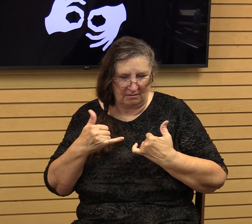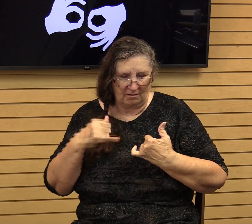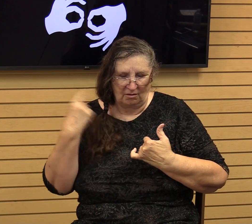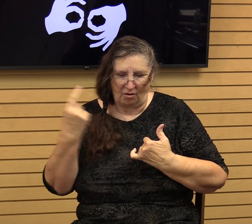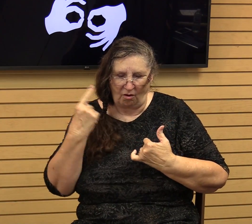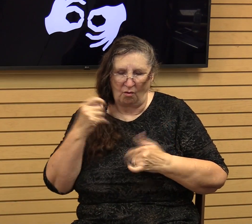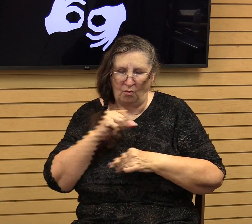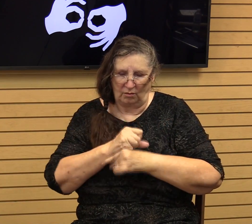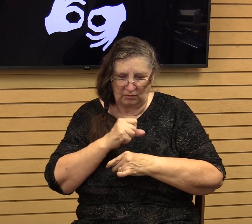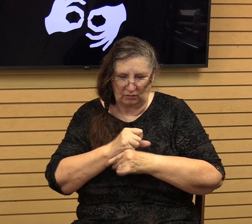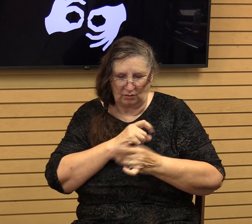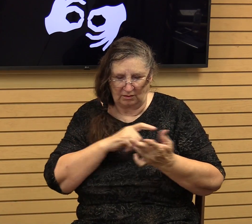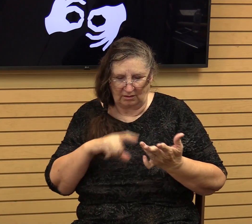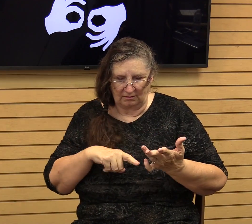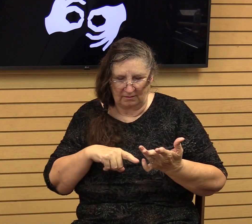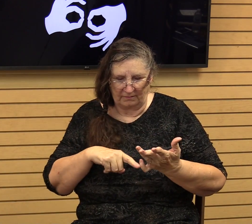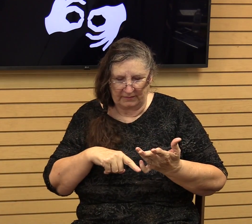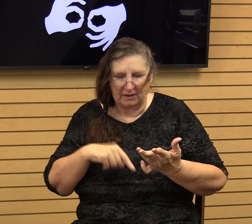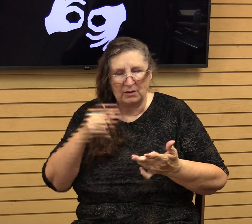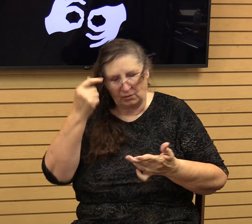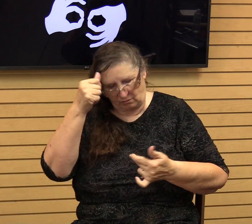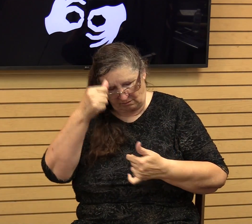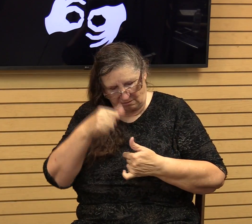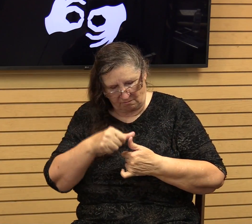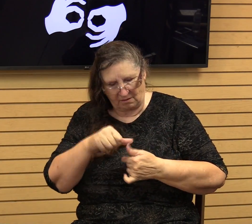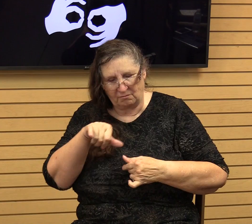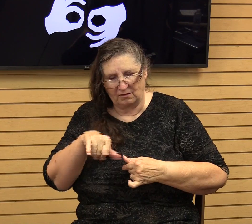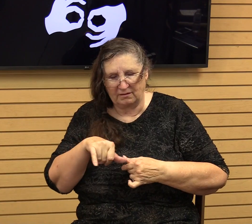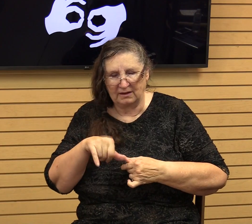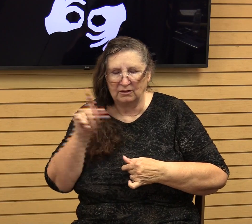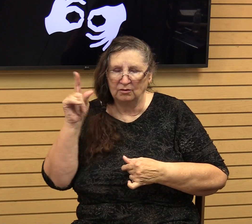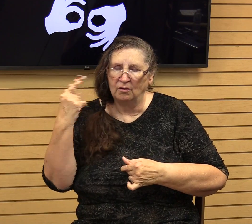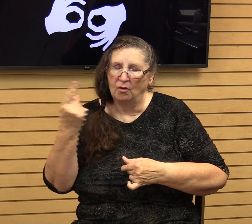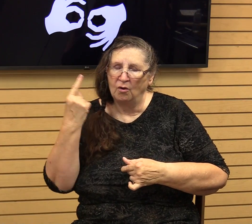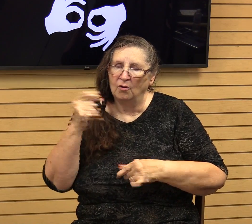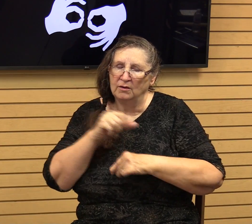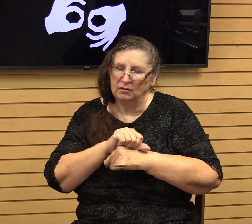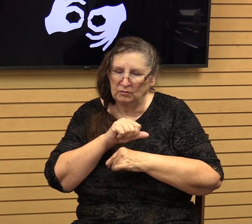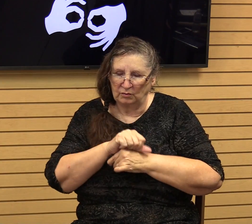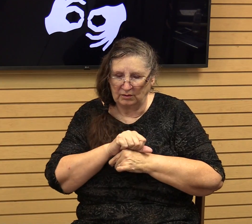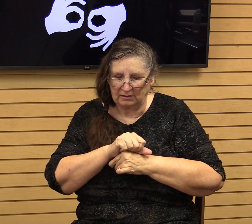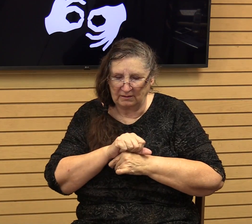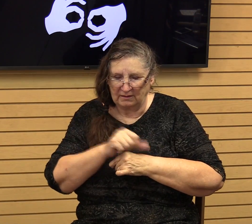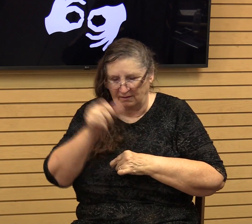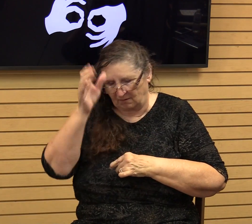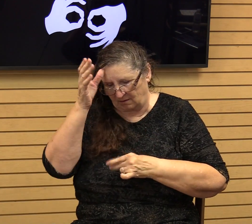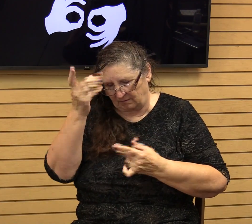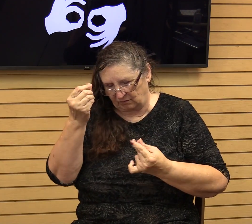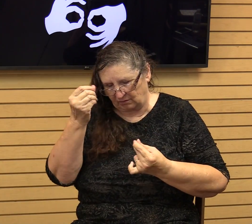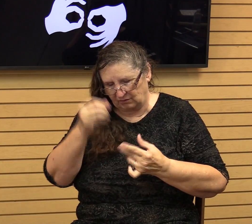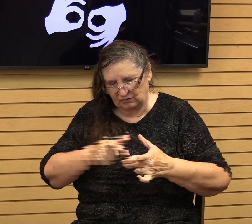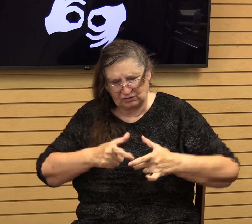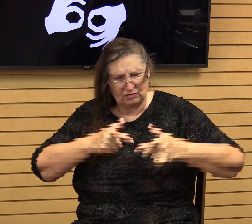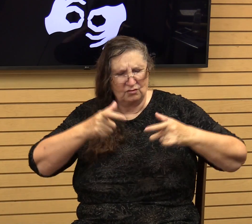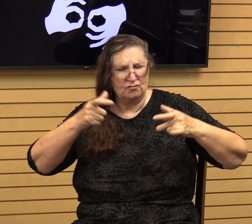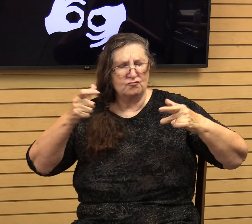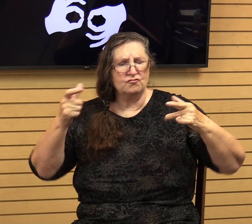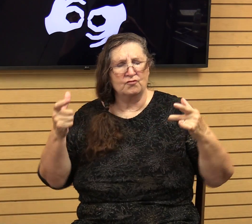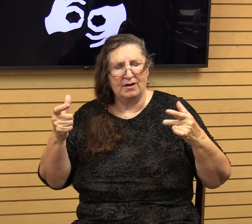working, Lord. May we remember that. You're always working, Lord. Father, you're doing something so great that even if you